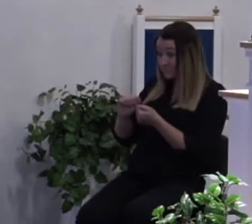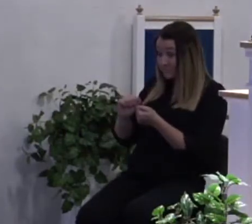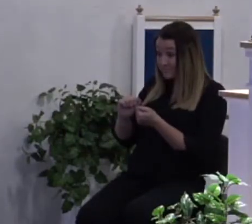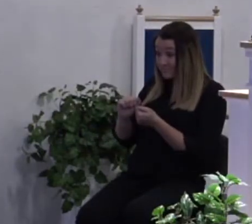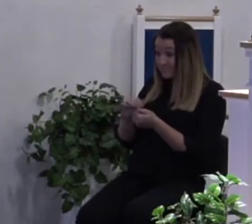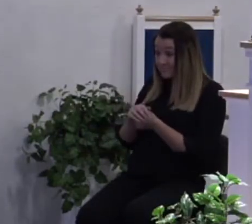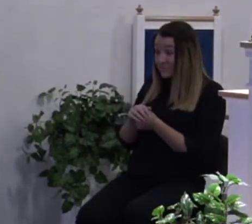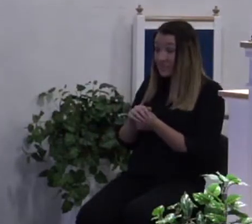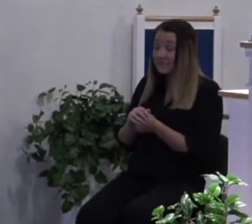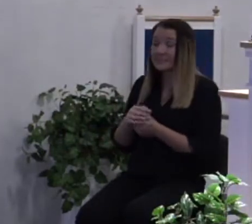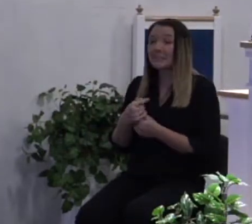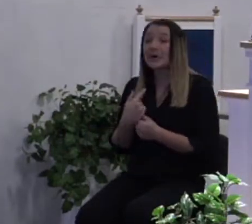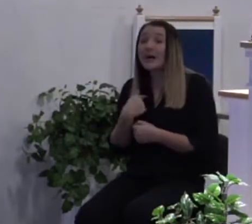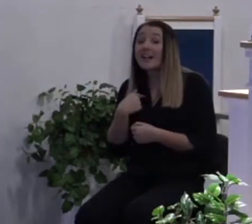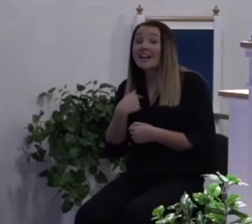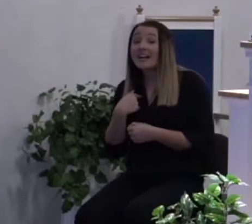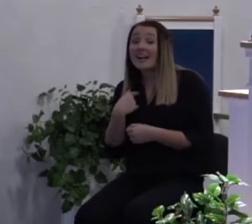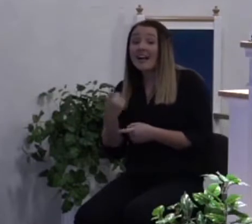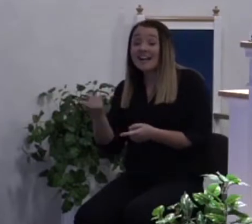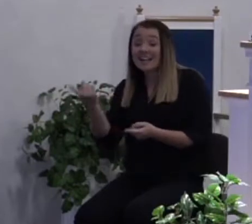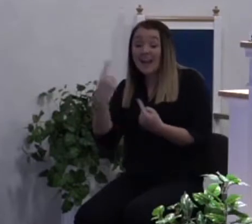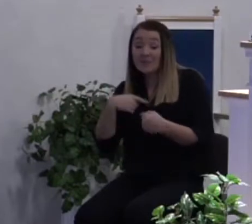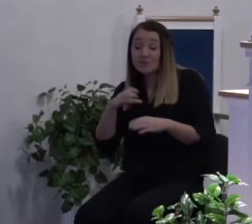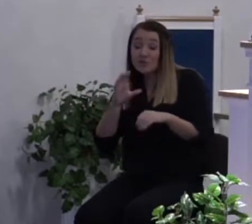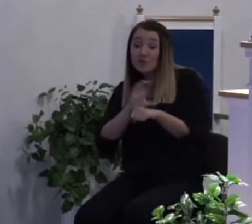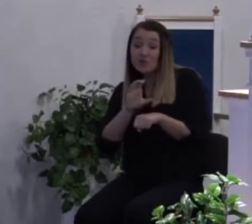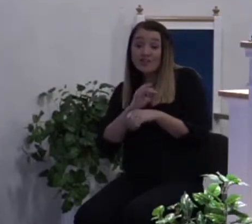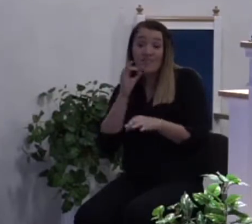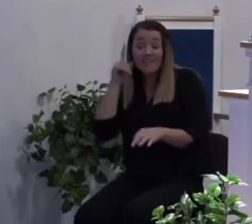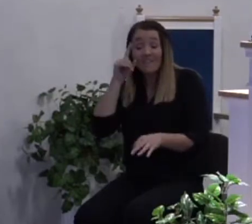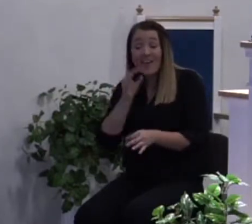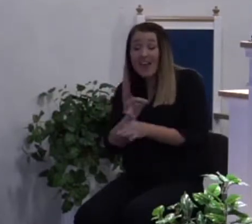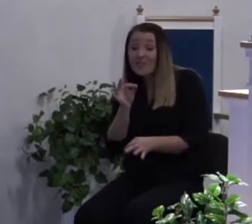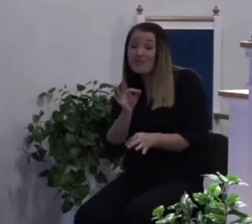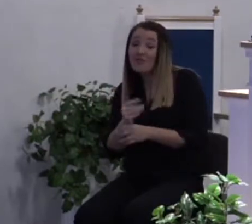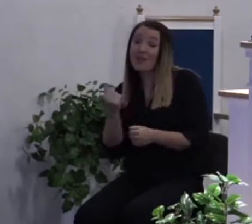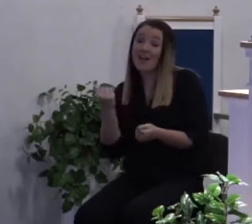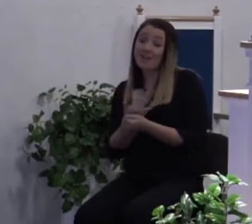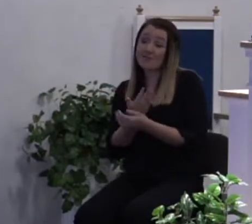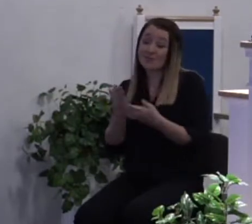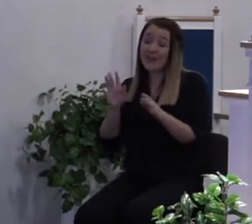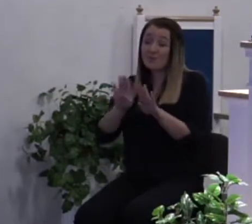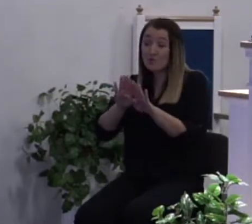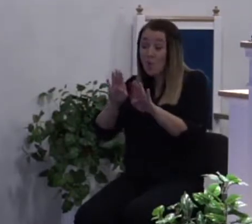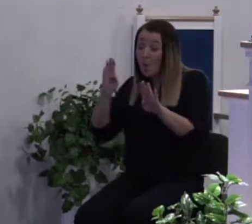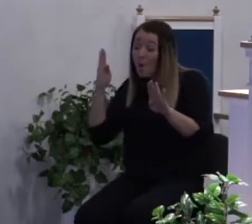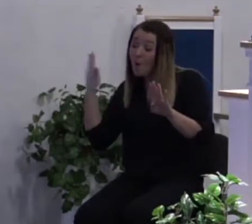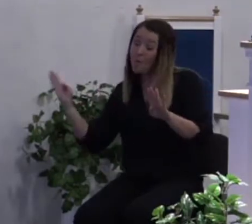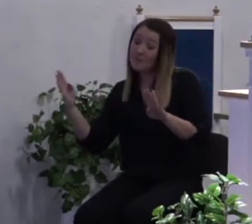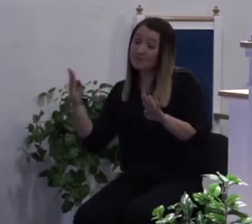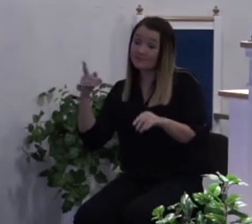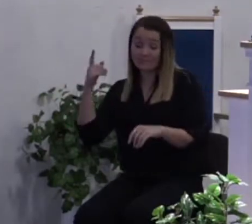Well, I came to church faithful every time the doors was open. Did you receive my spirit?